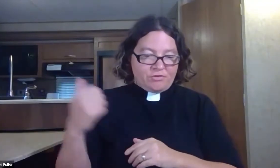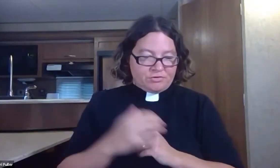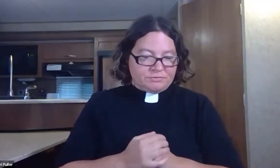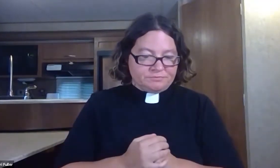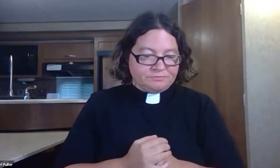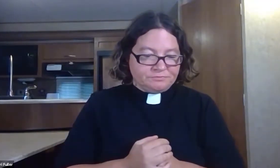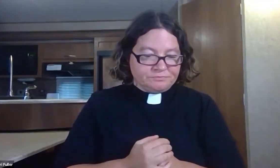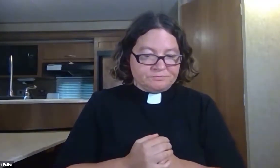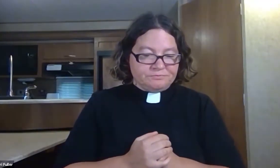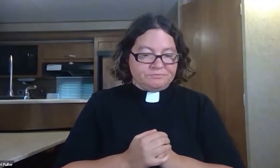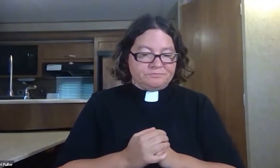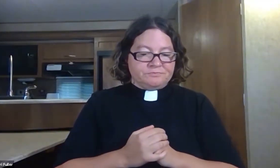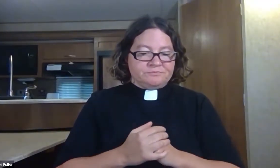now the prayer for others